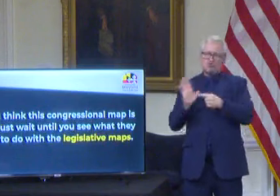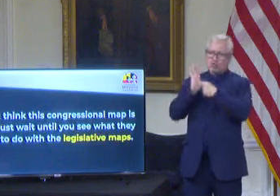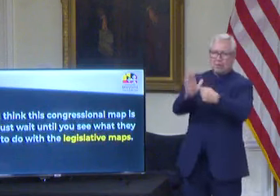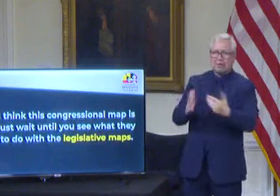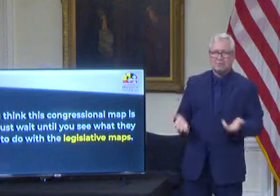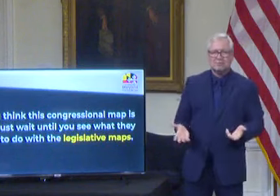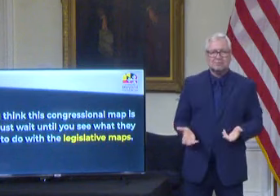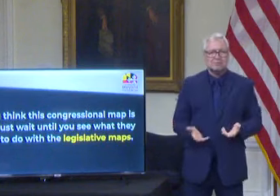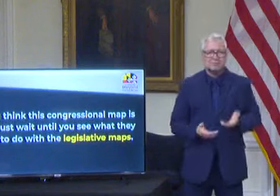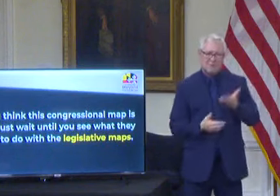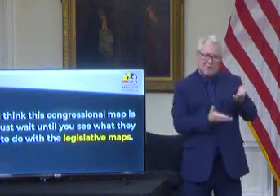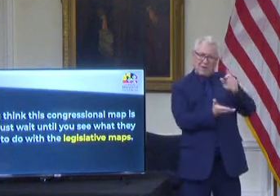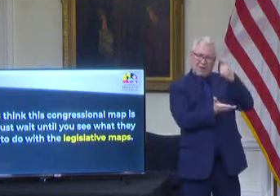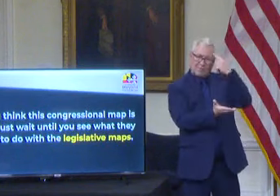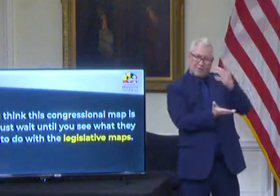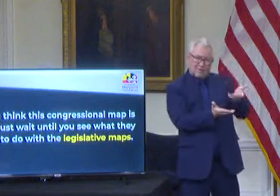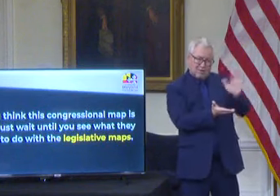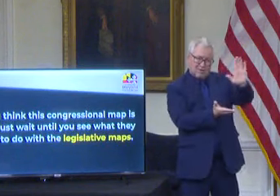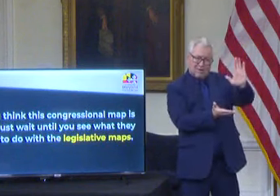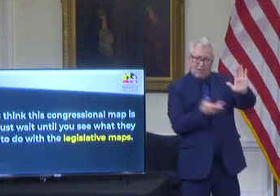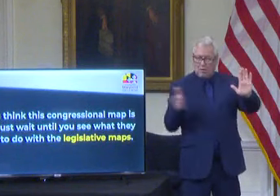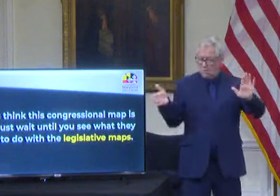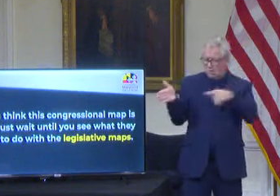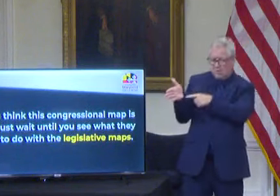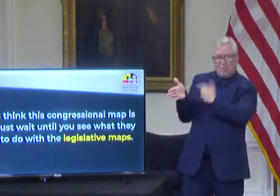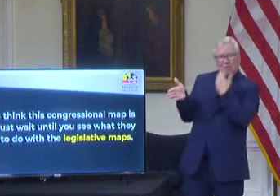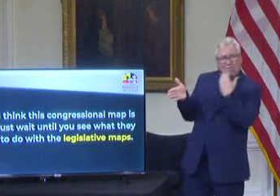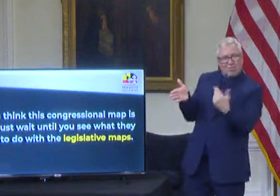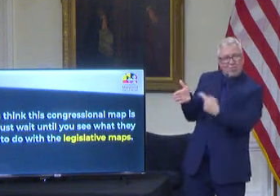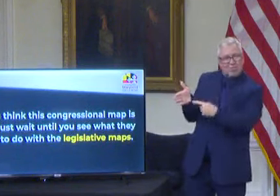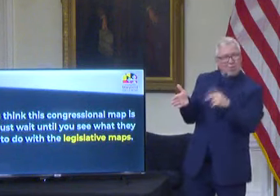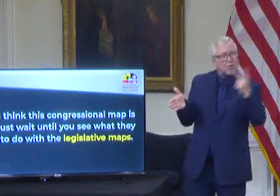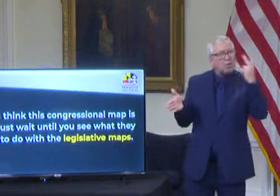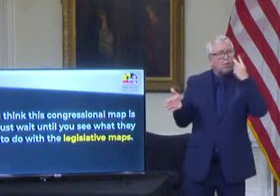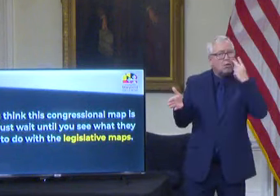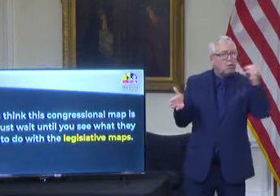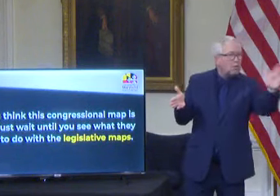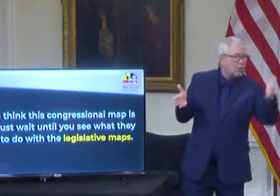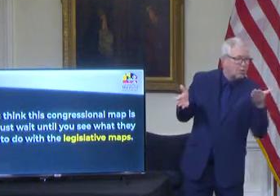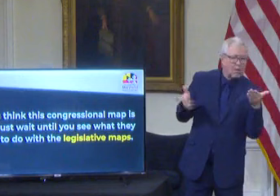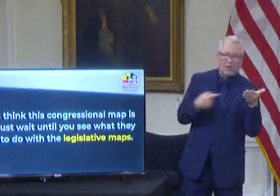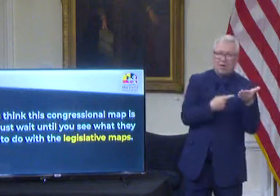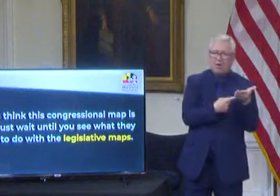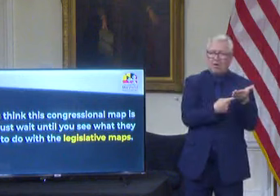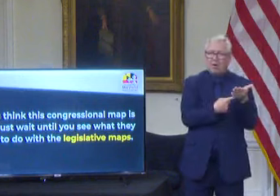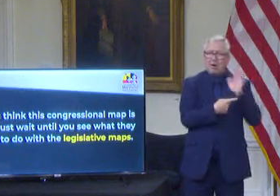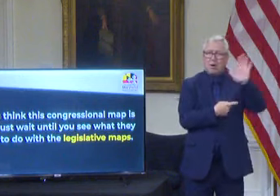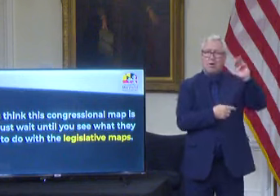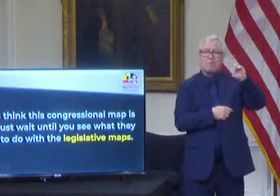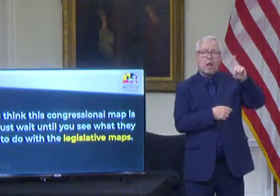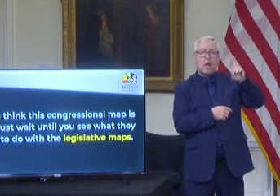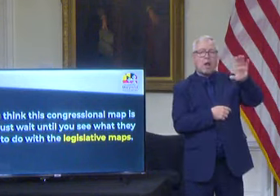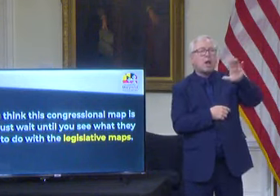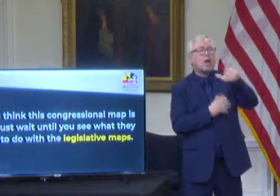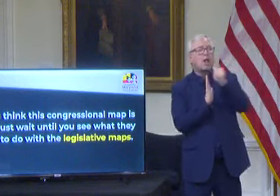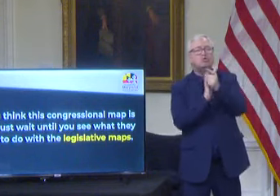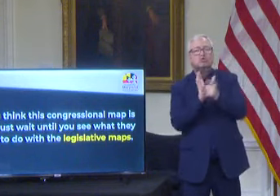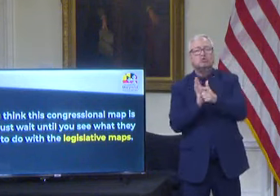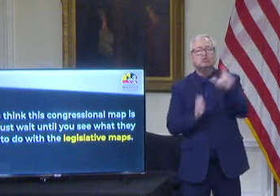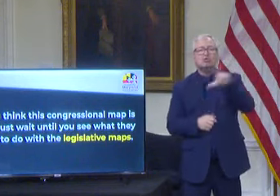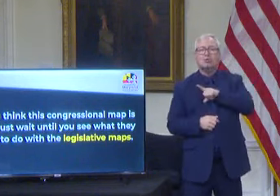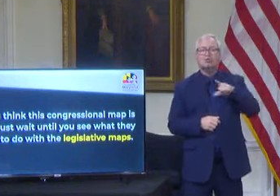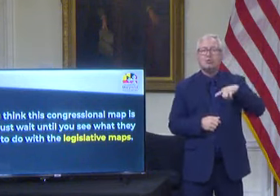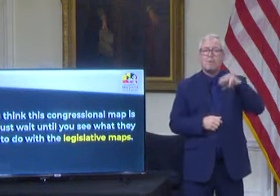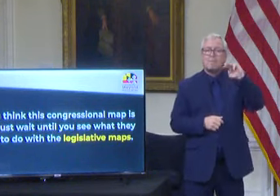congressional maps are bad, just wait until you see what they plan to do with the legislative maps, which as we speak,